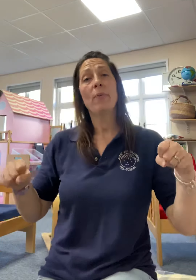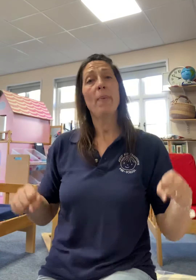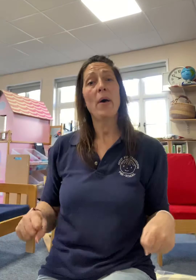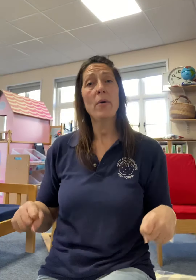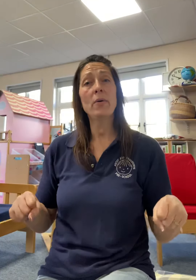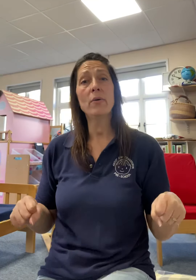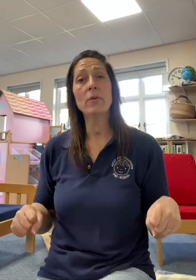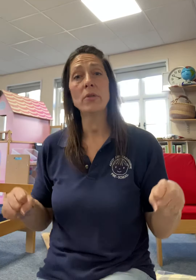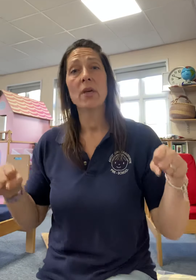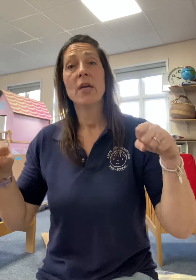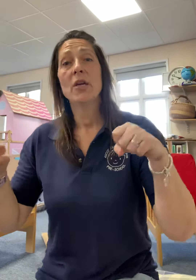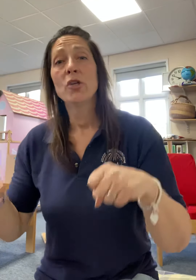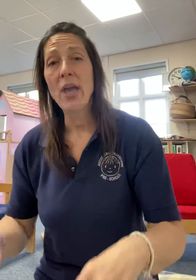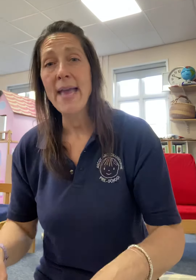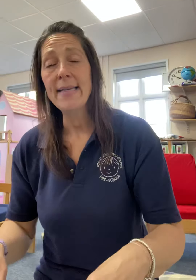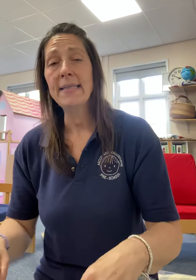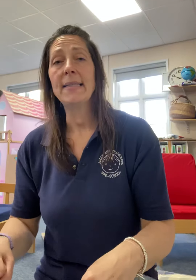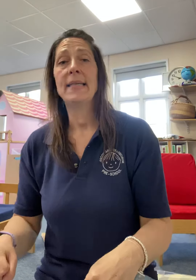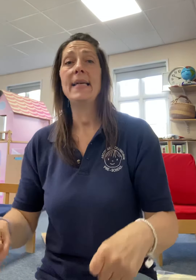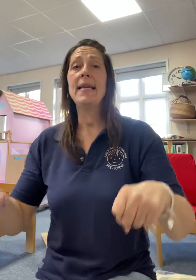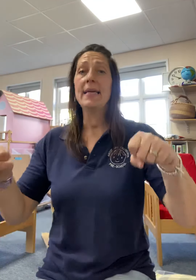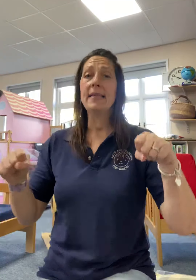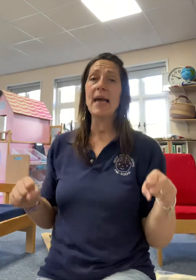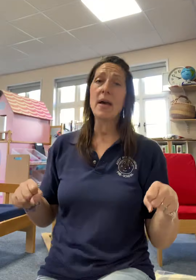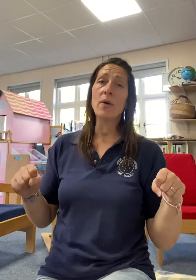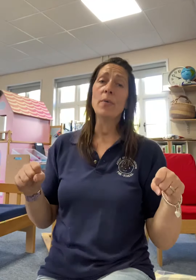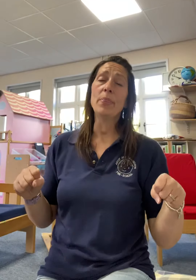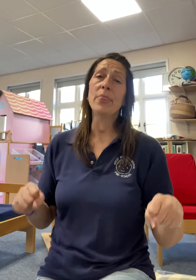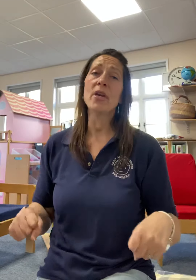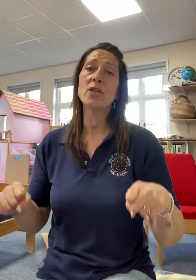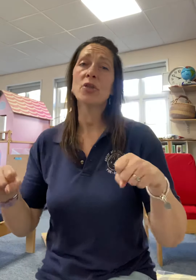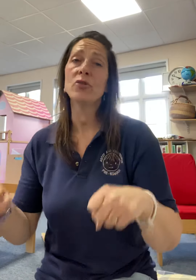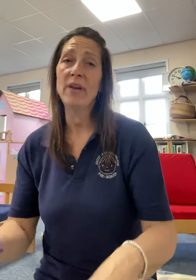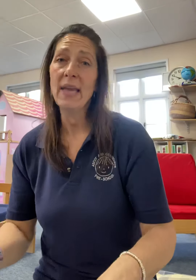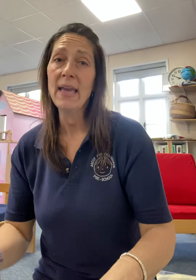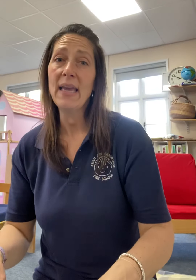boat, gently down the stream.